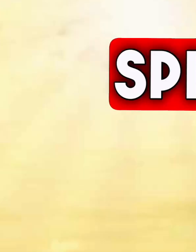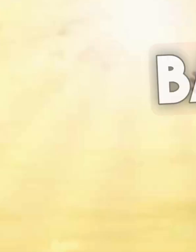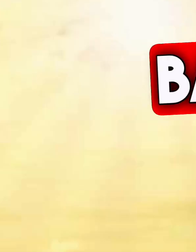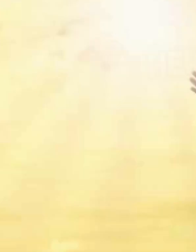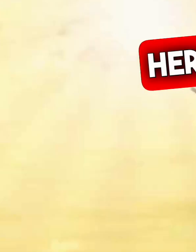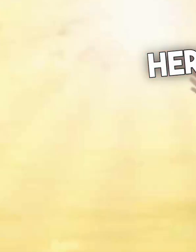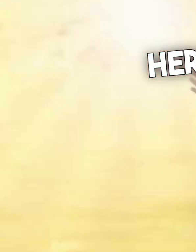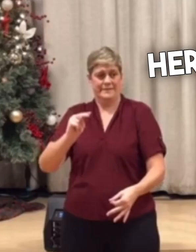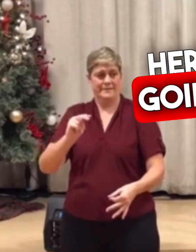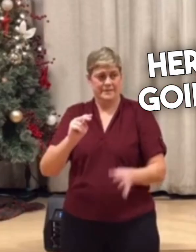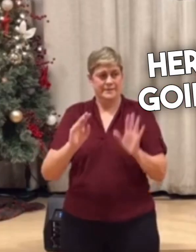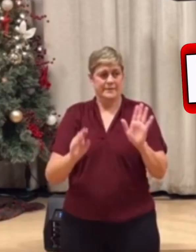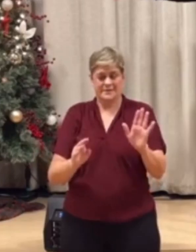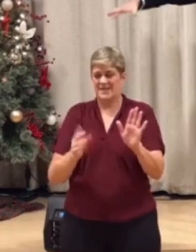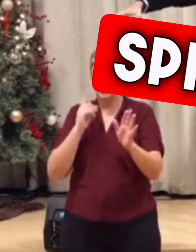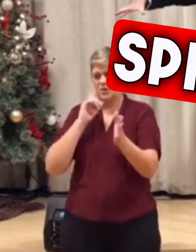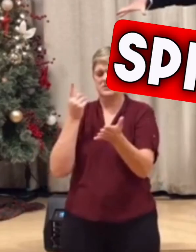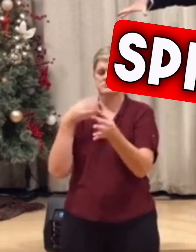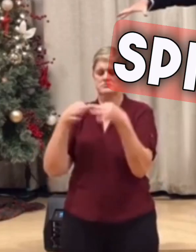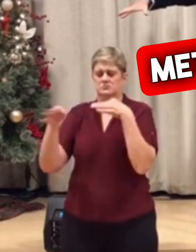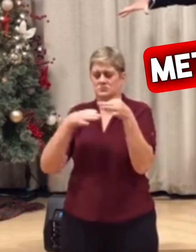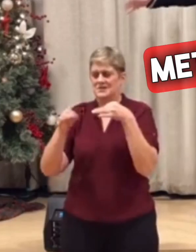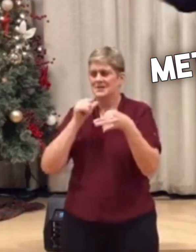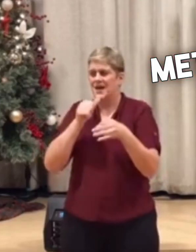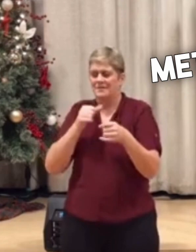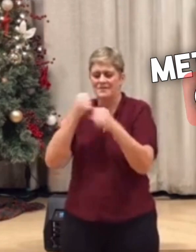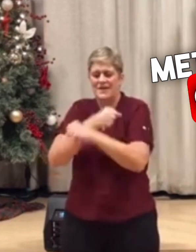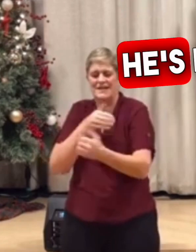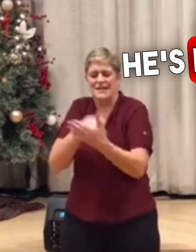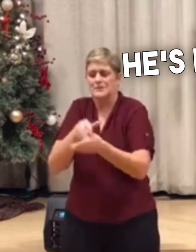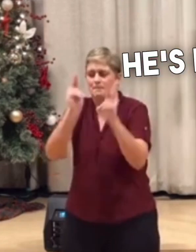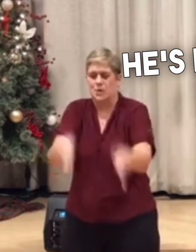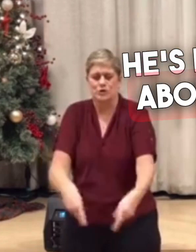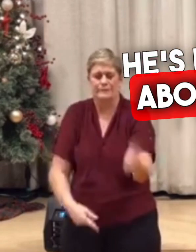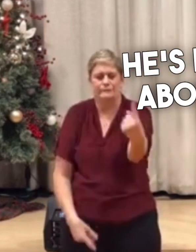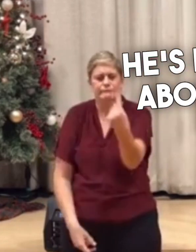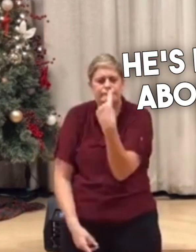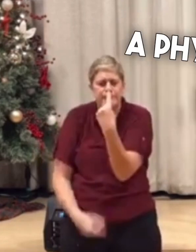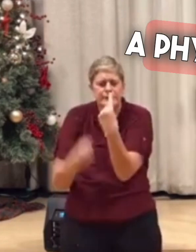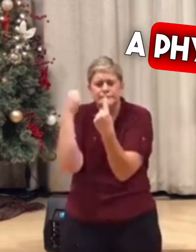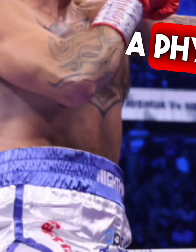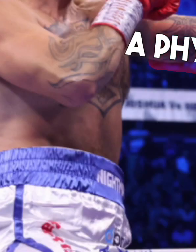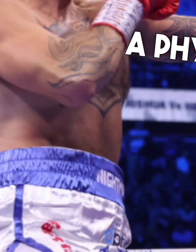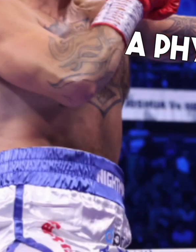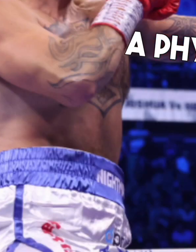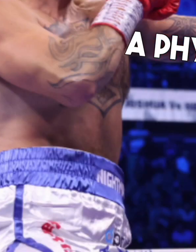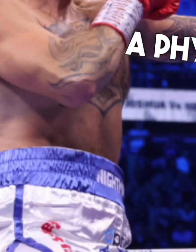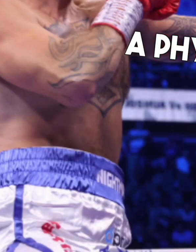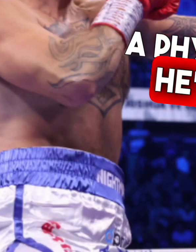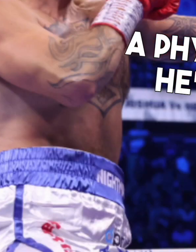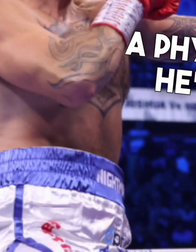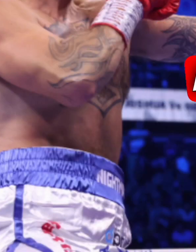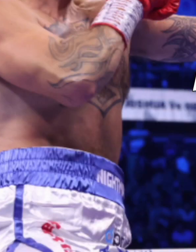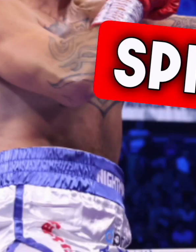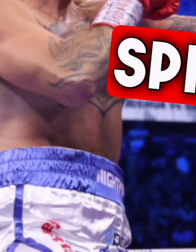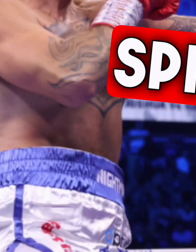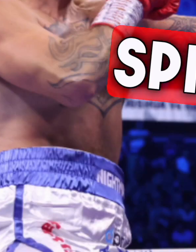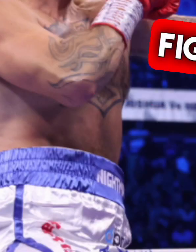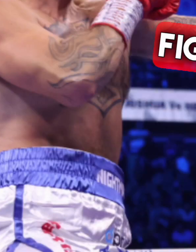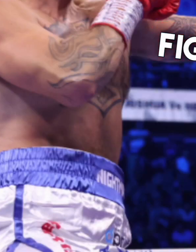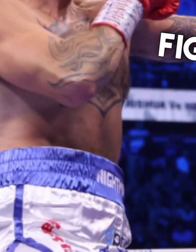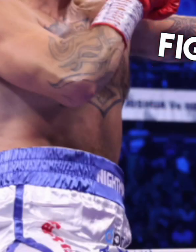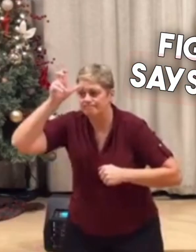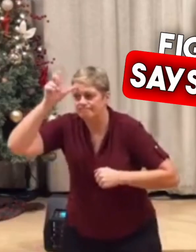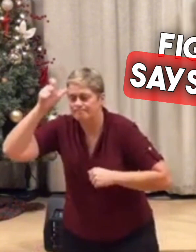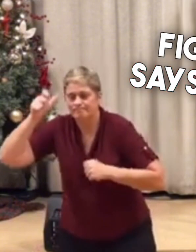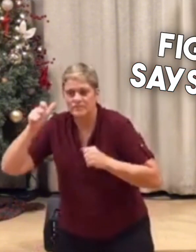spiritual battle here and he's going to move into the spiritual metaphor. Of course he's not talking about fighting a physical fight. He's talking about a spiritual